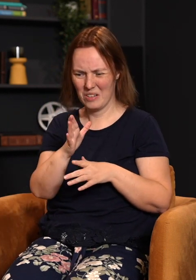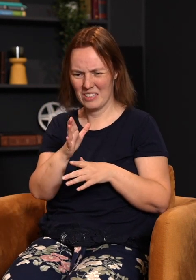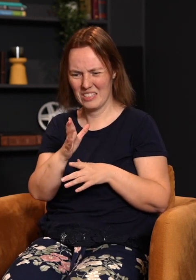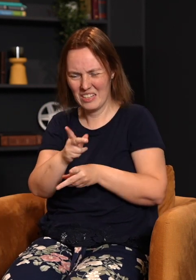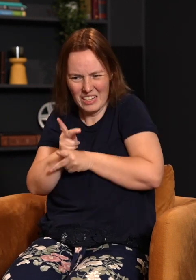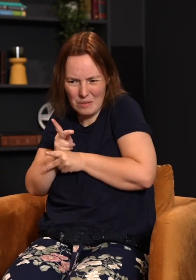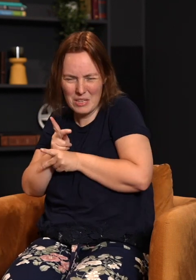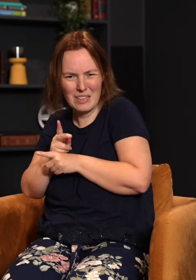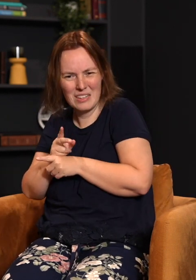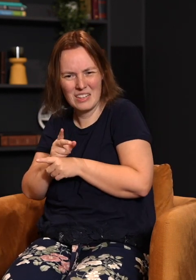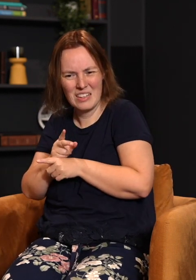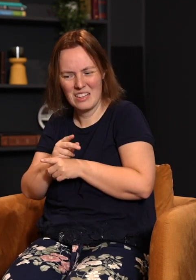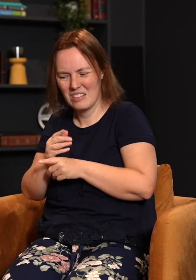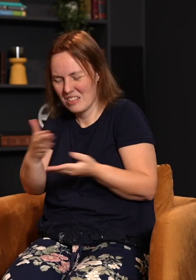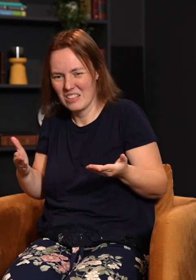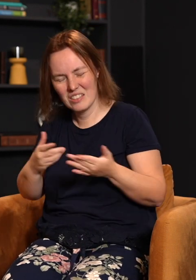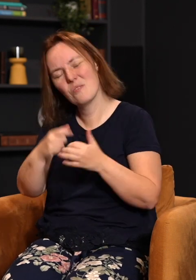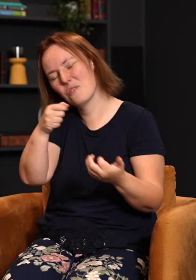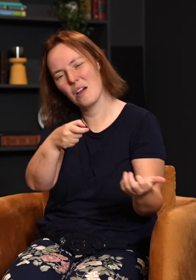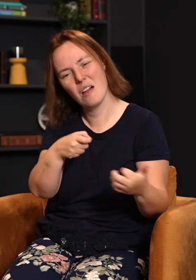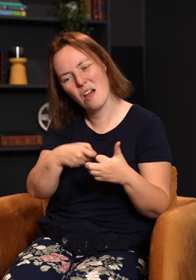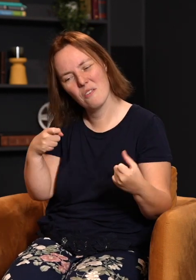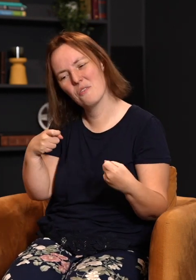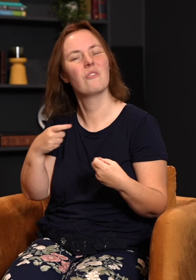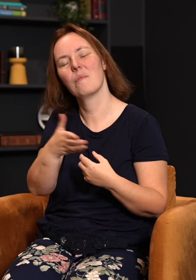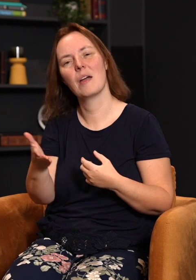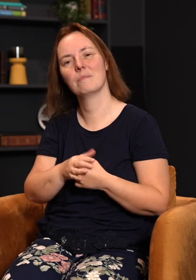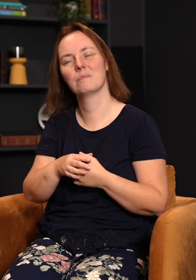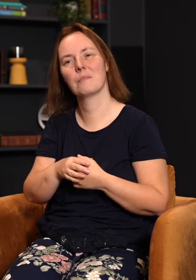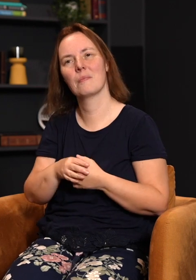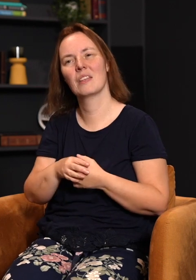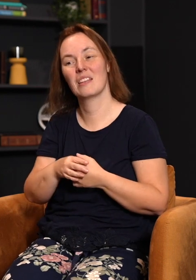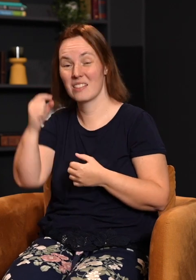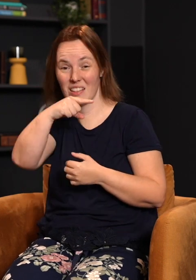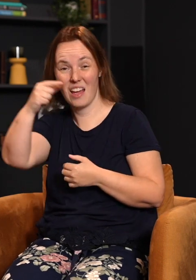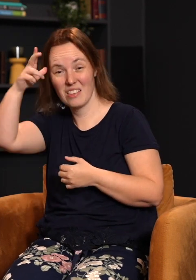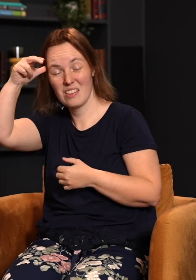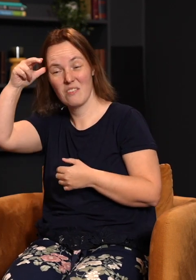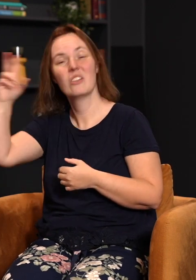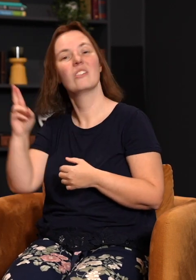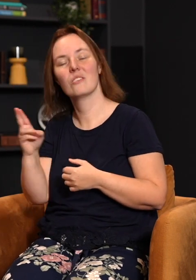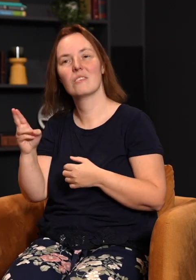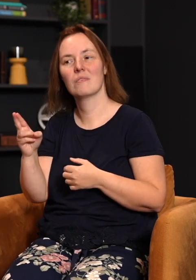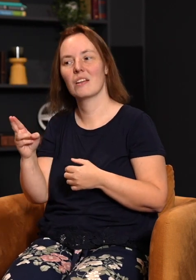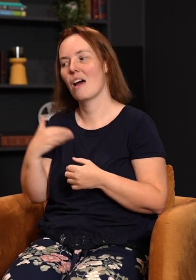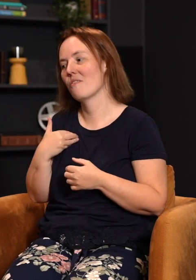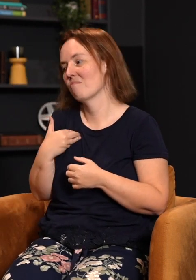to confuse Adam and Eve and ultimately make them or convince them that they needed to partake of that tree. The thousands of millions of trees in the garden, they could have anything they